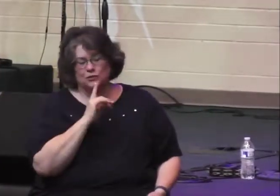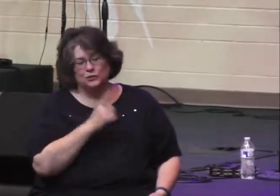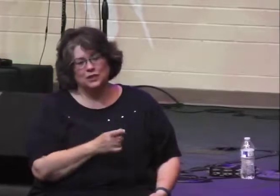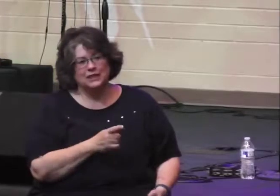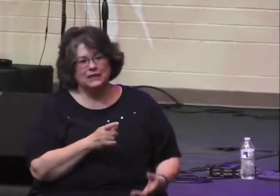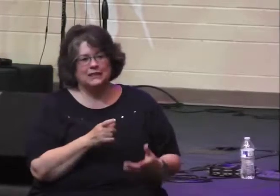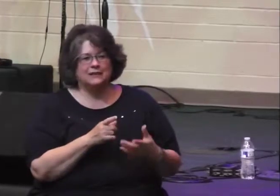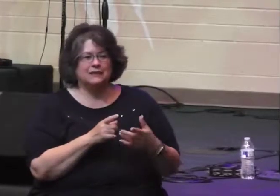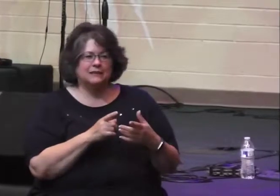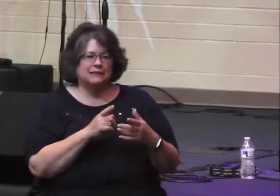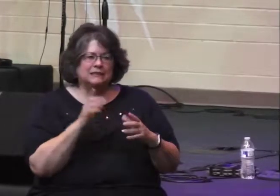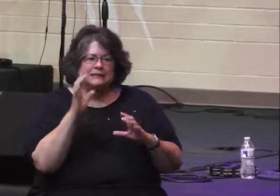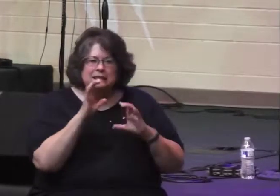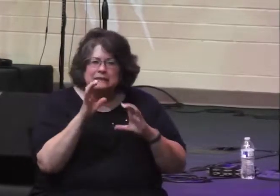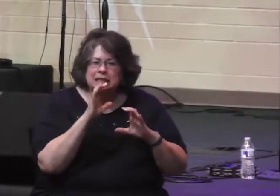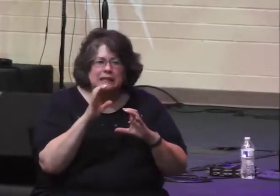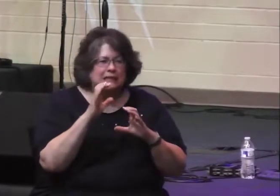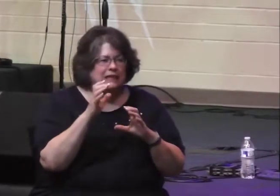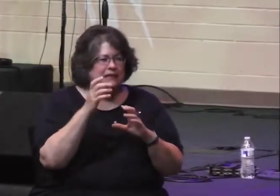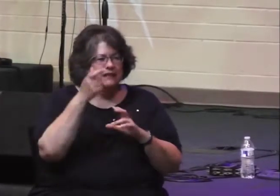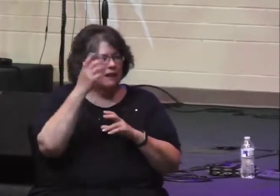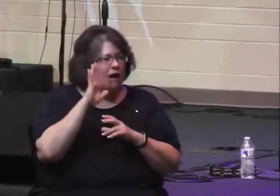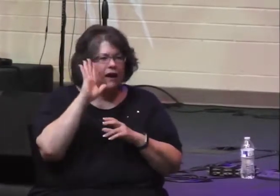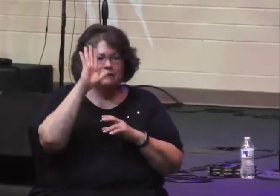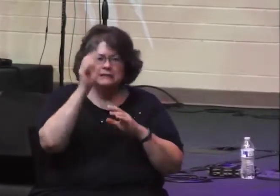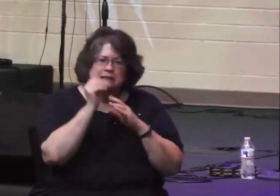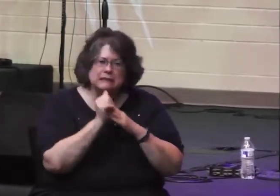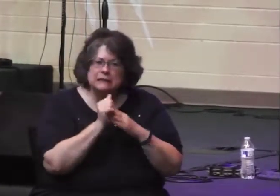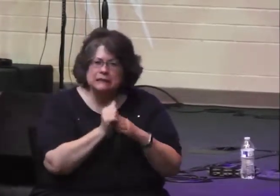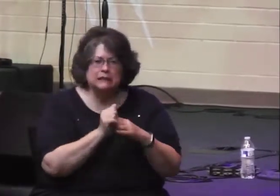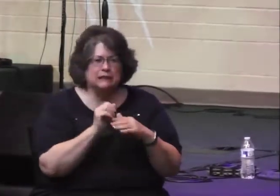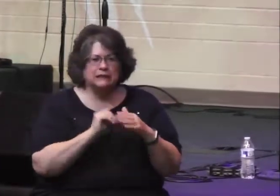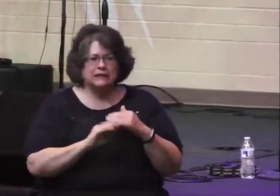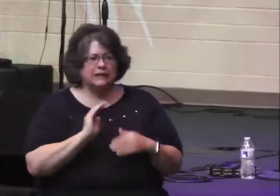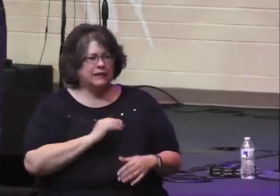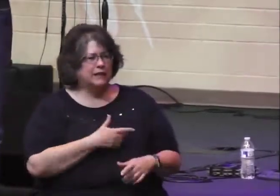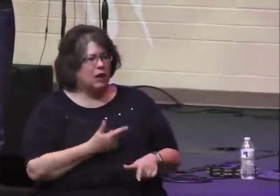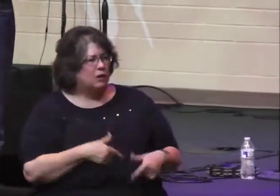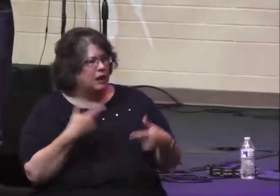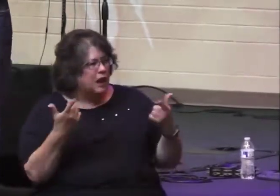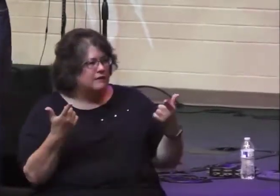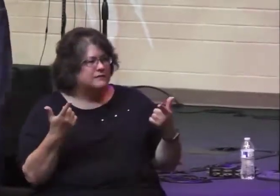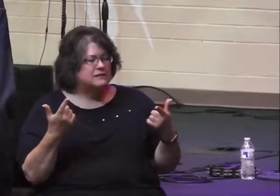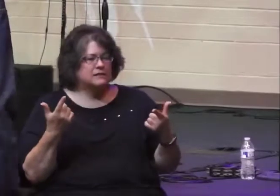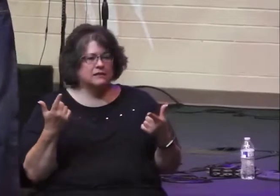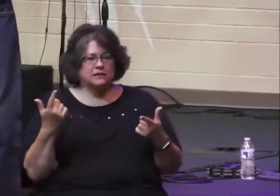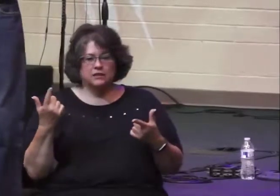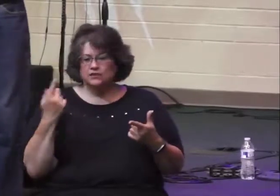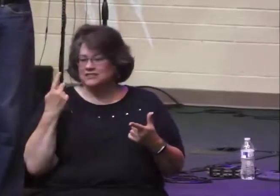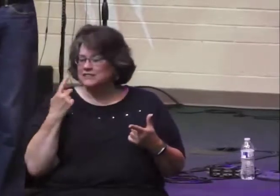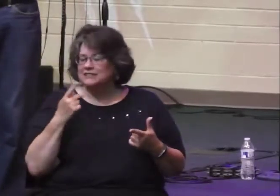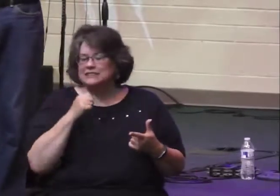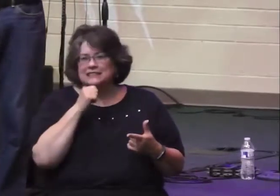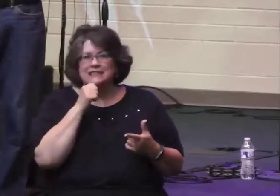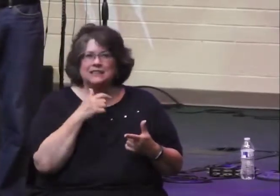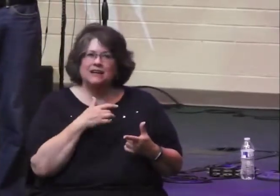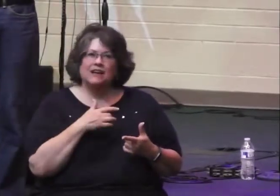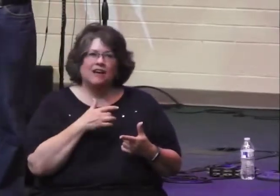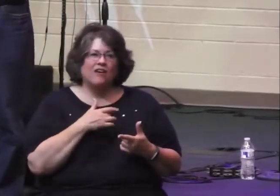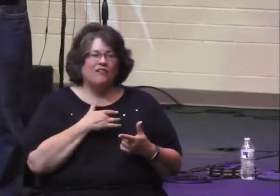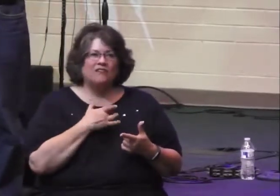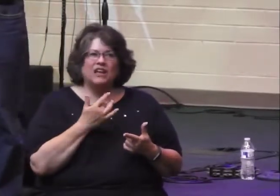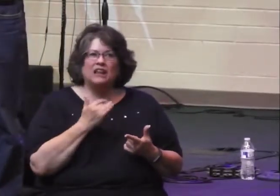desperately seeking the Lord for some direction in our lives. It was just a situation where we did not feel like